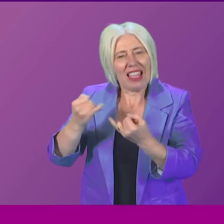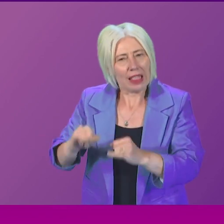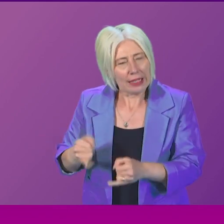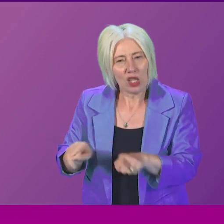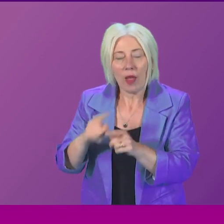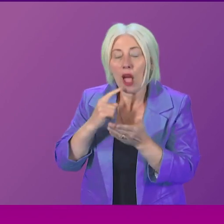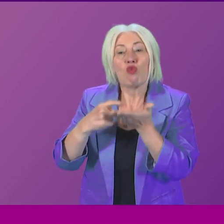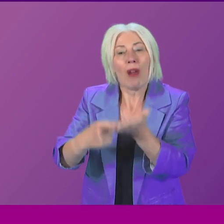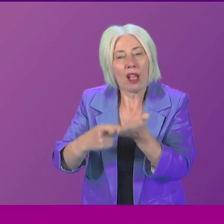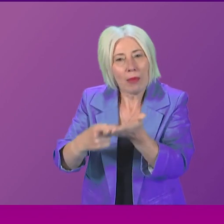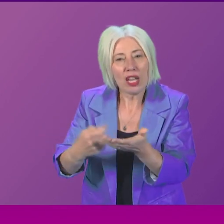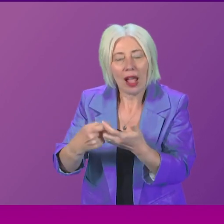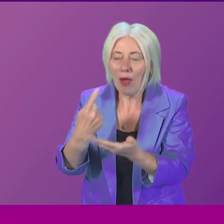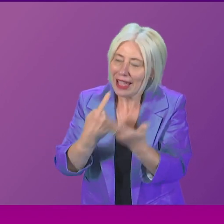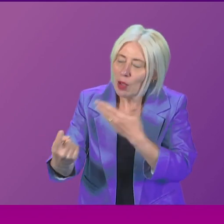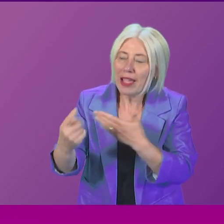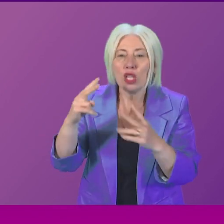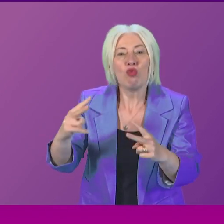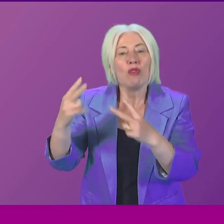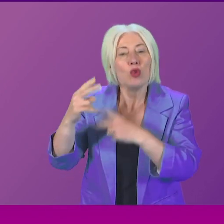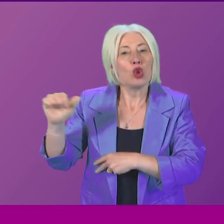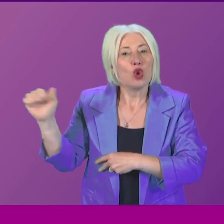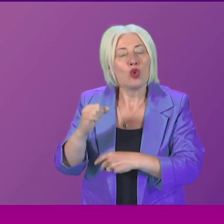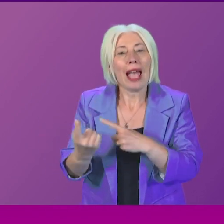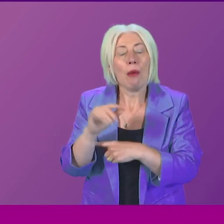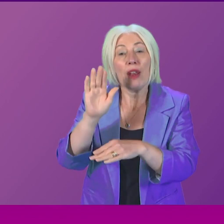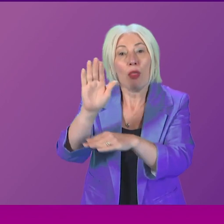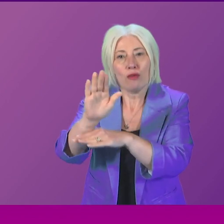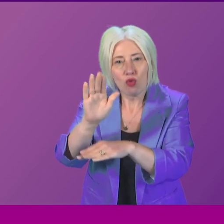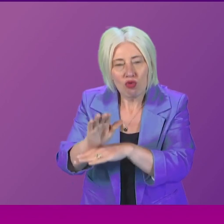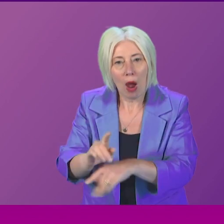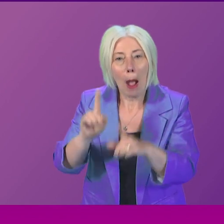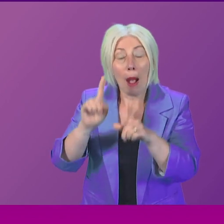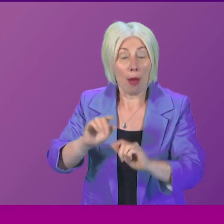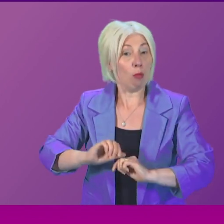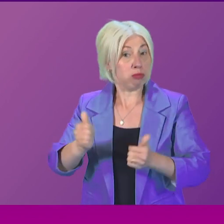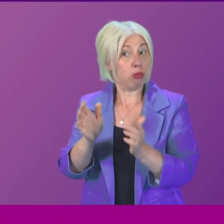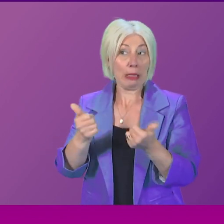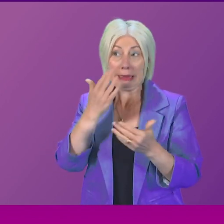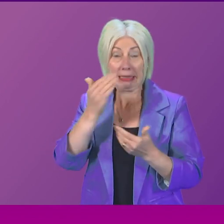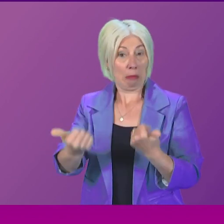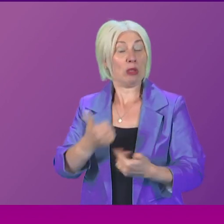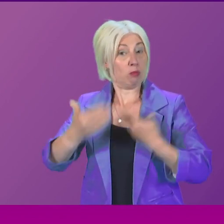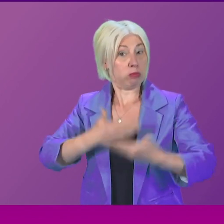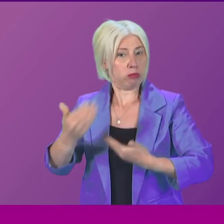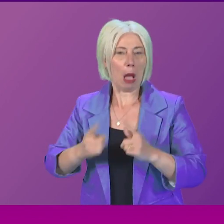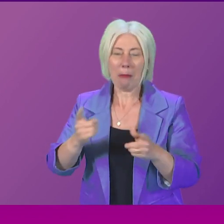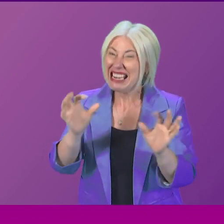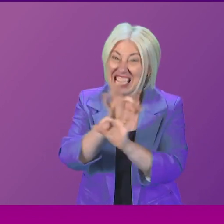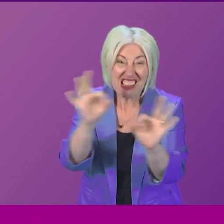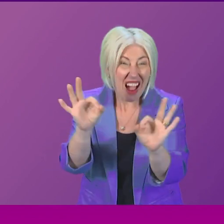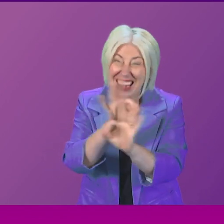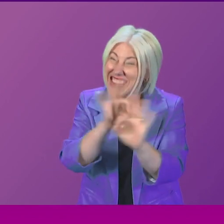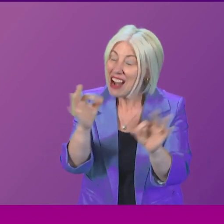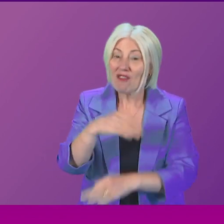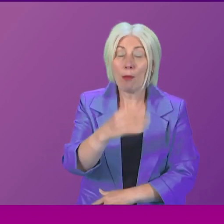recommendations on how independent reviews should be conducted in the future. Despite being well received, to date, none, none of